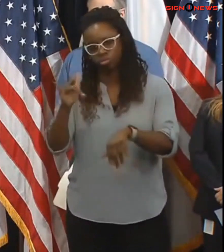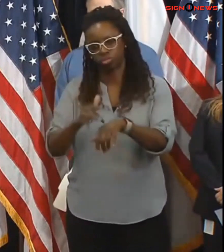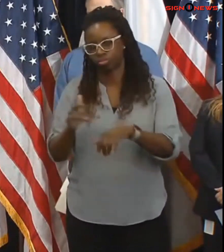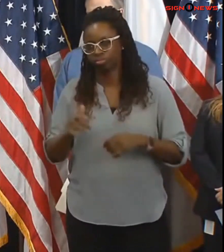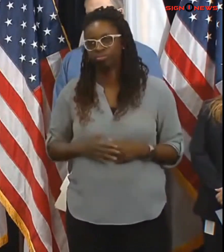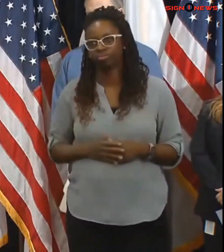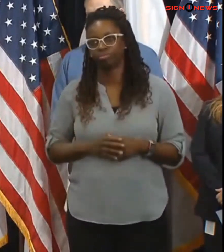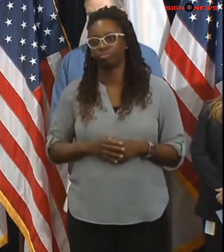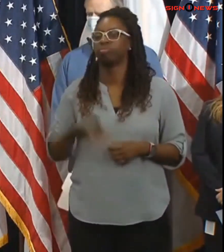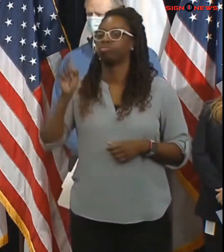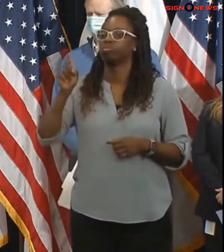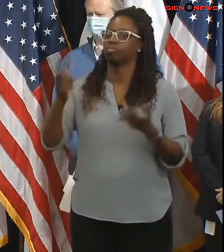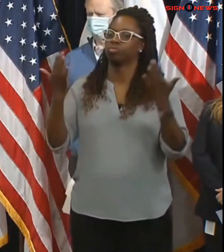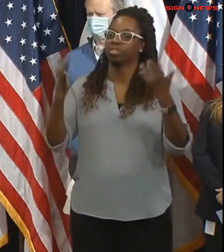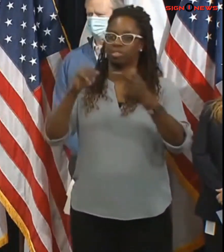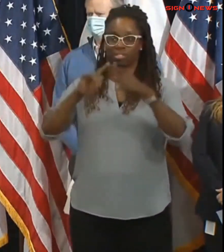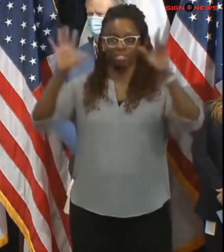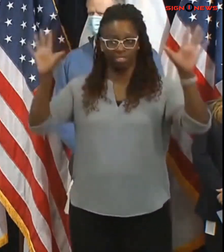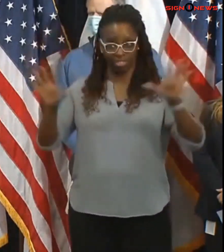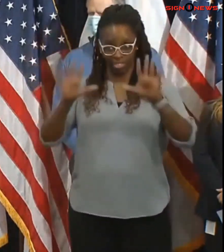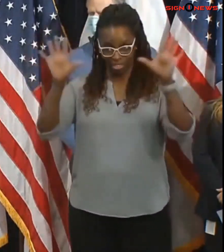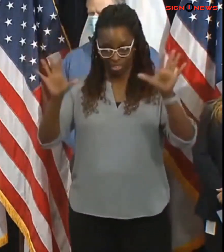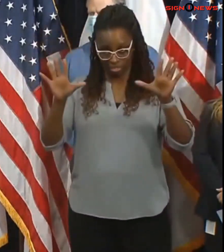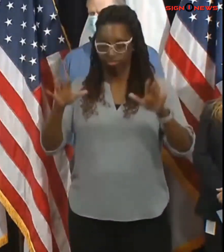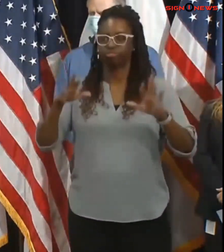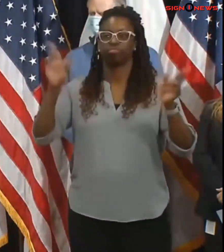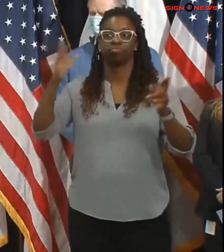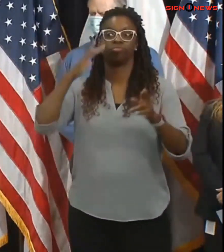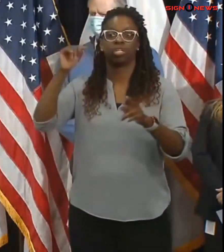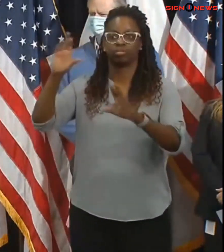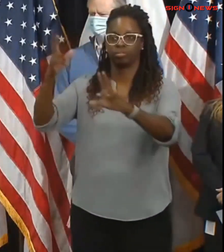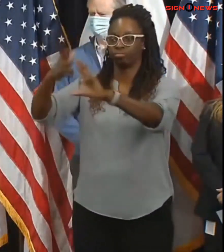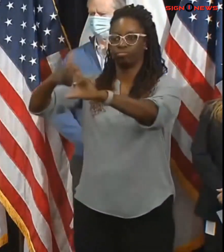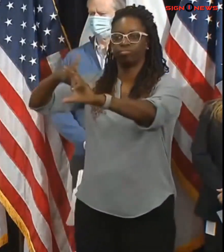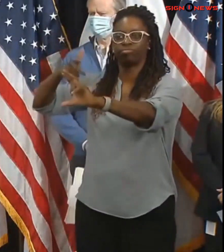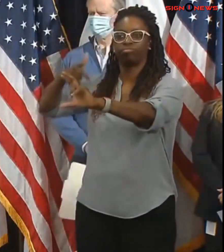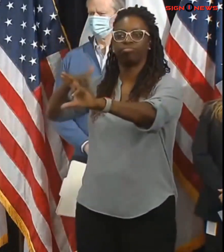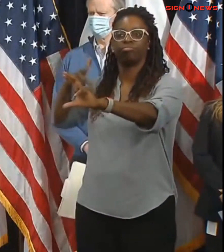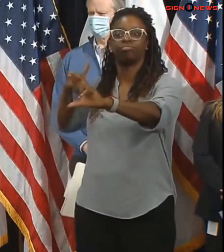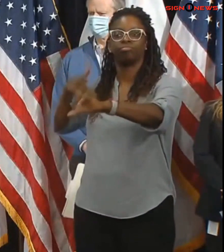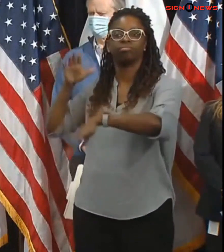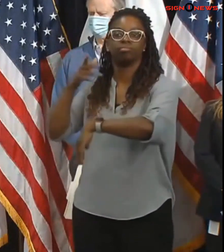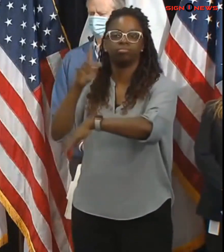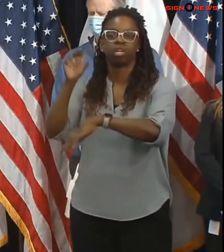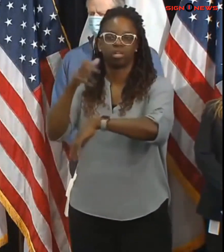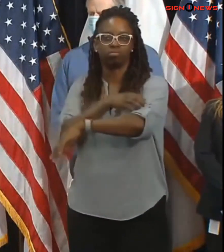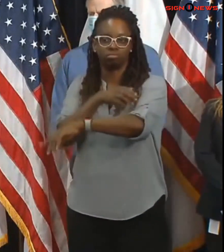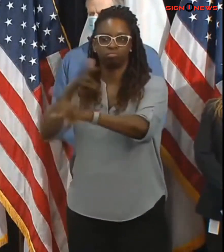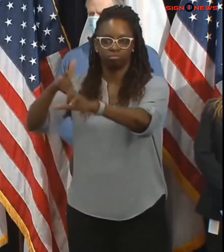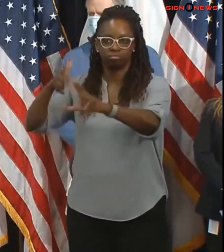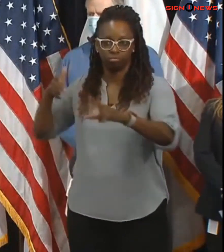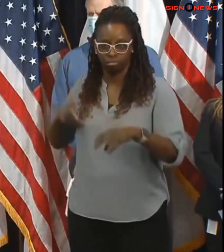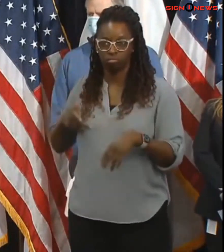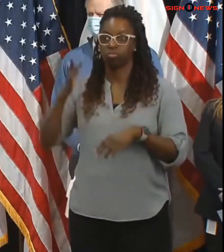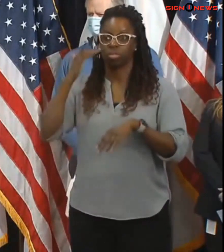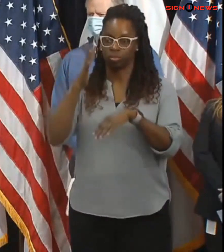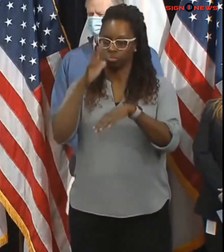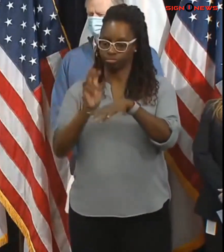cold saturday night and so for those who are impacted by power you may need to seek assistance with emergency shelters and and don